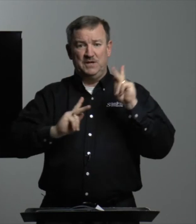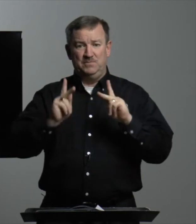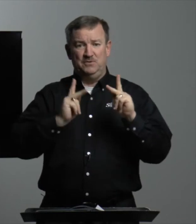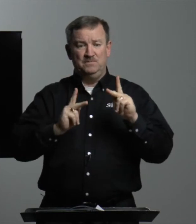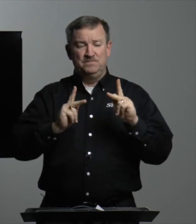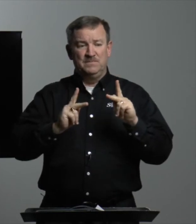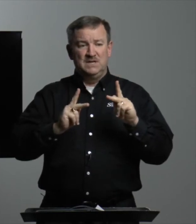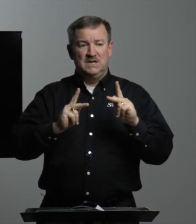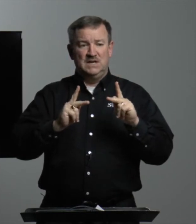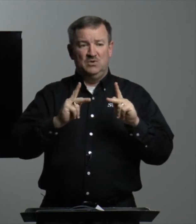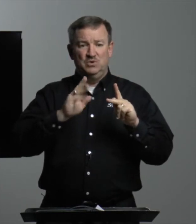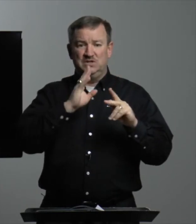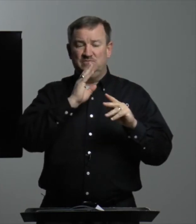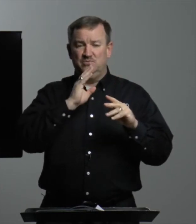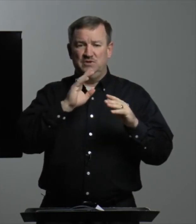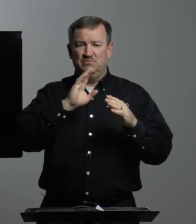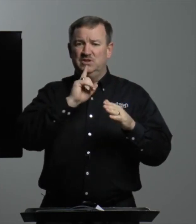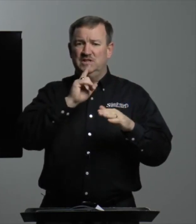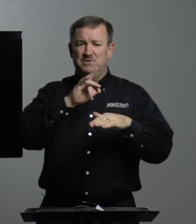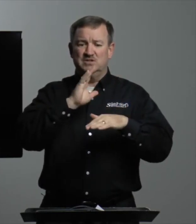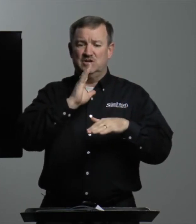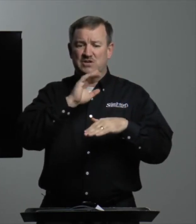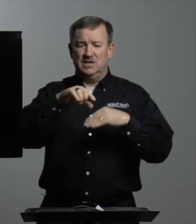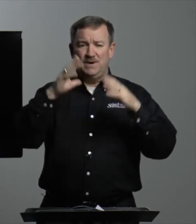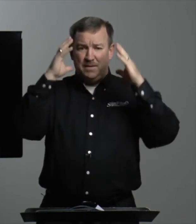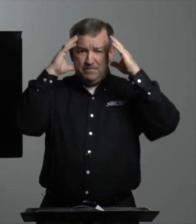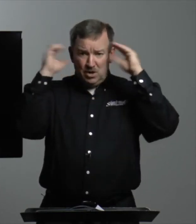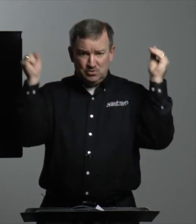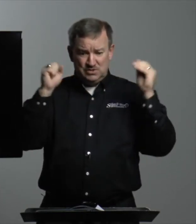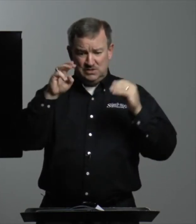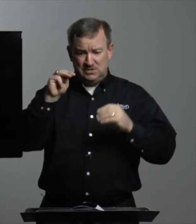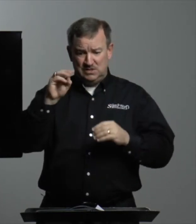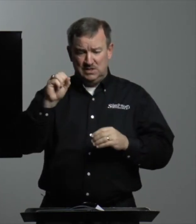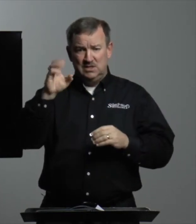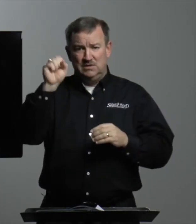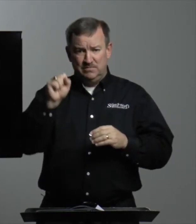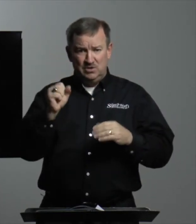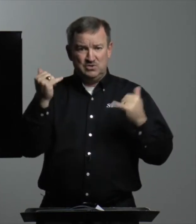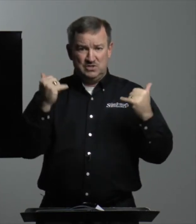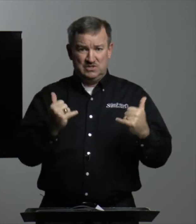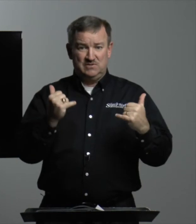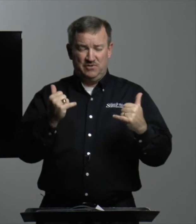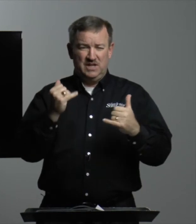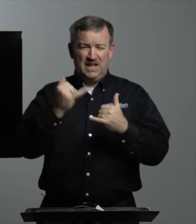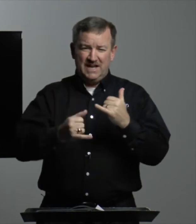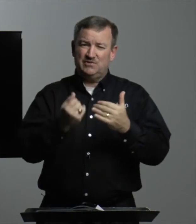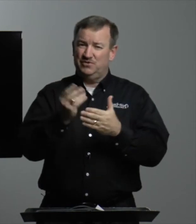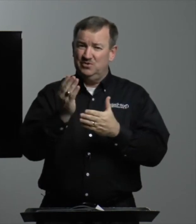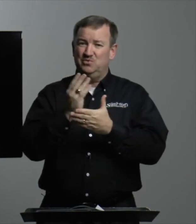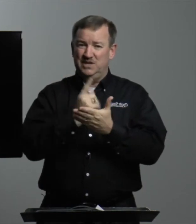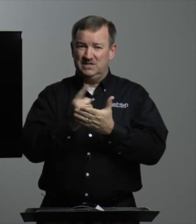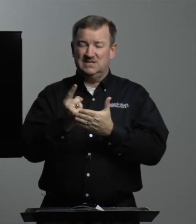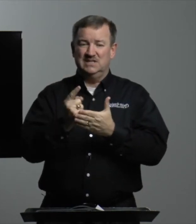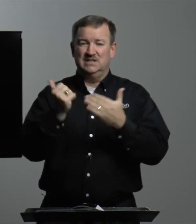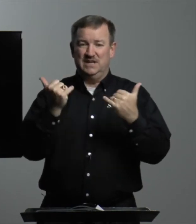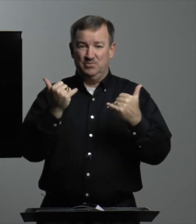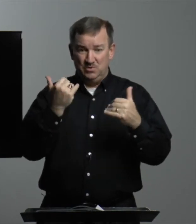people. We've really been talking about Moses, Moses for the last few weeks, and we